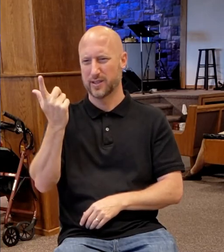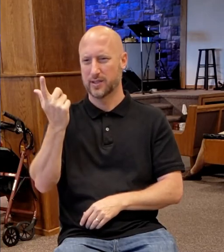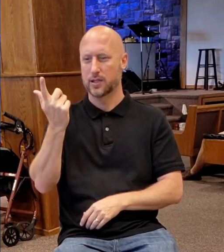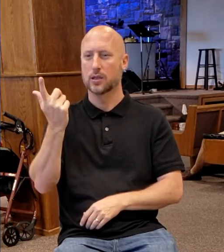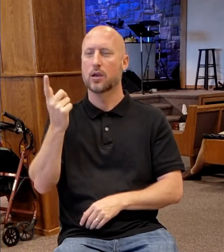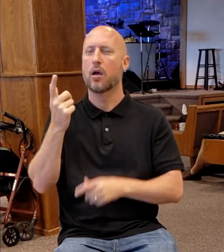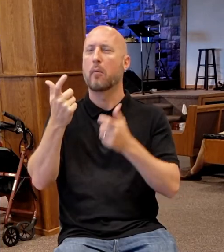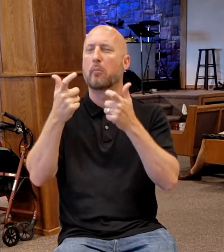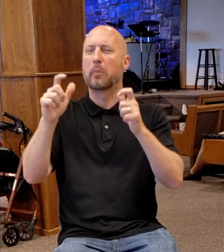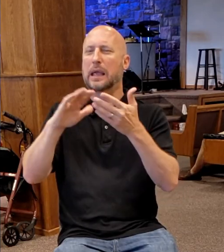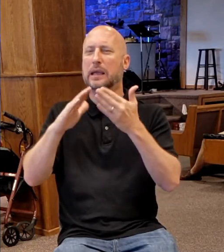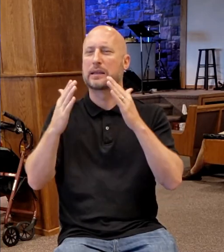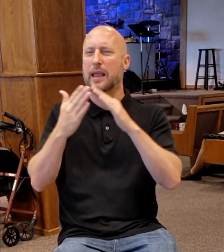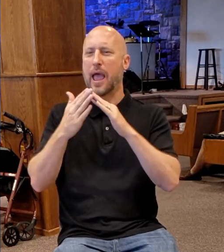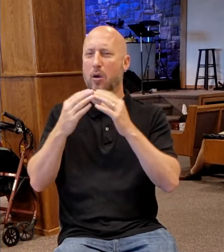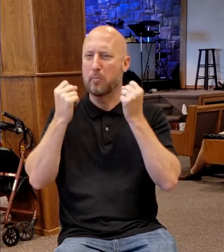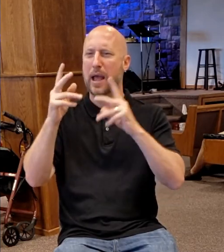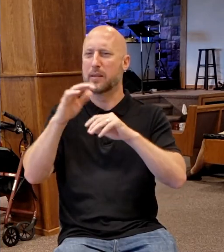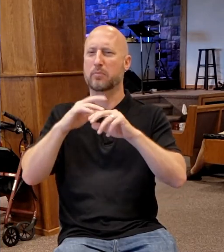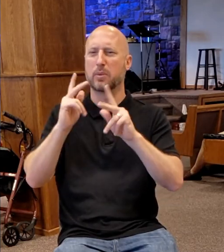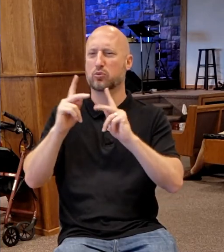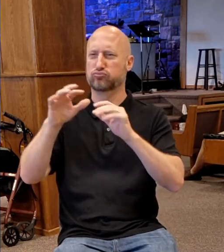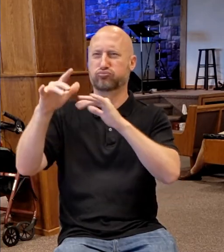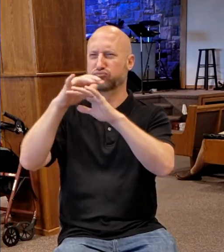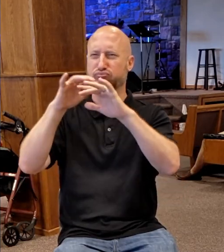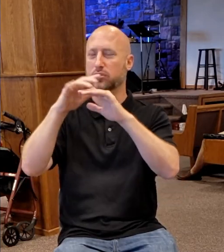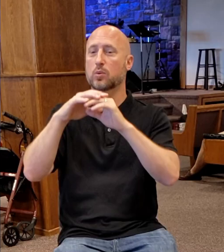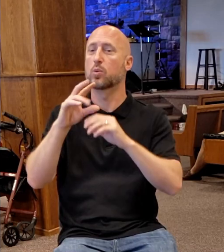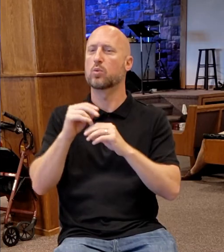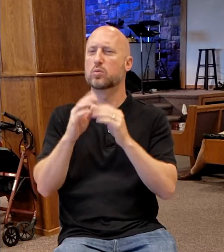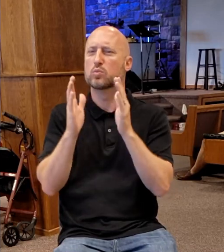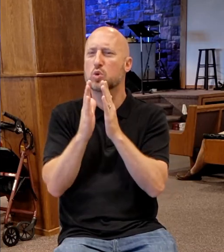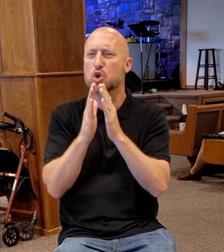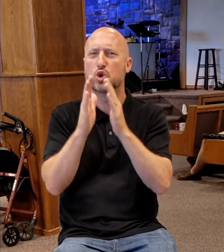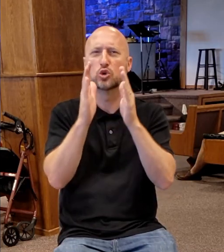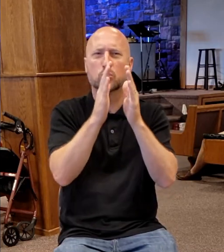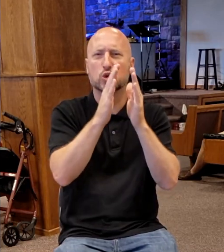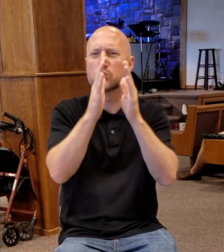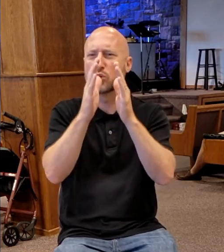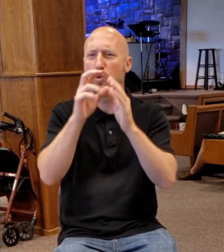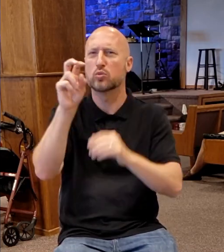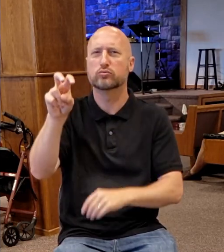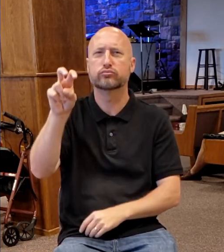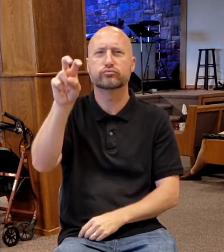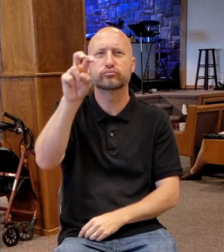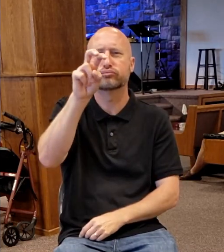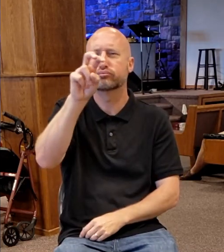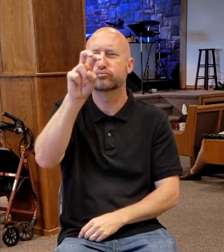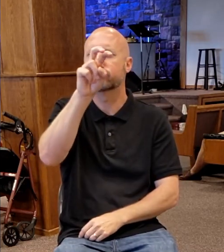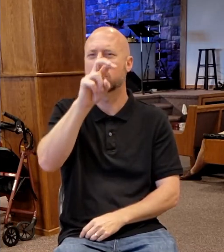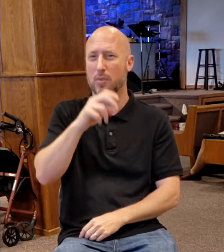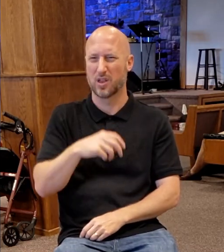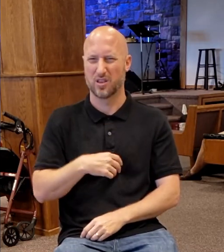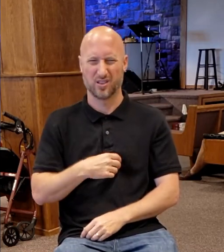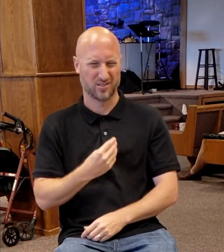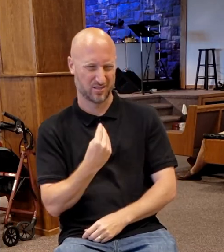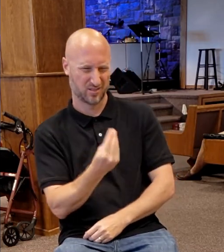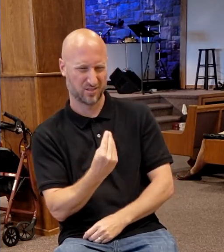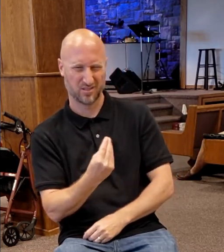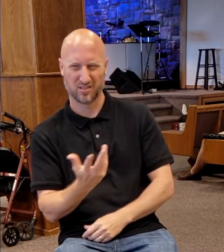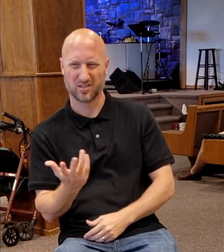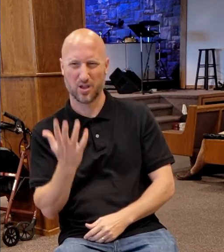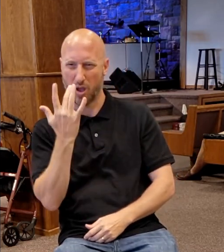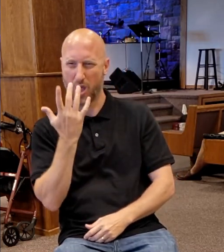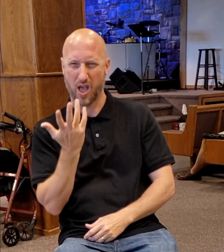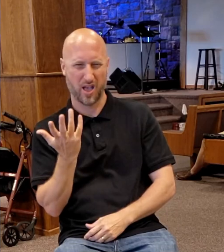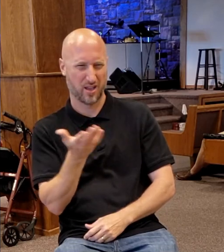thoroughfares in Galilee. He was ministering in the peripheral areas. And they're saying, what are you doing here? You know, why